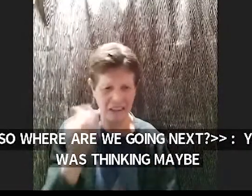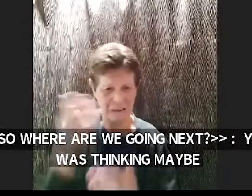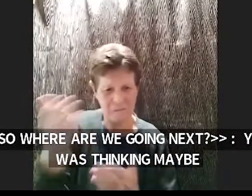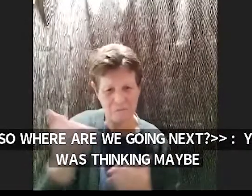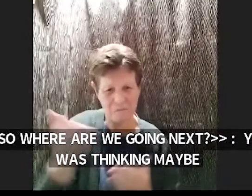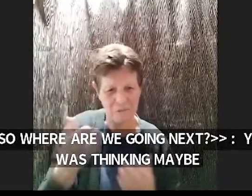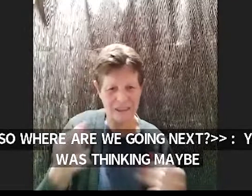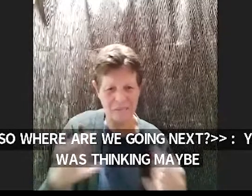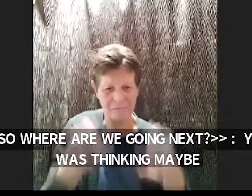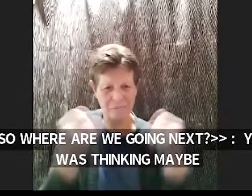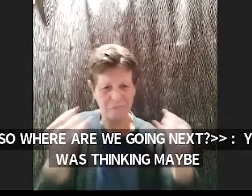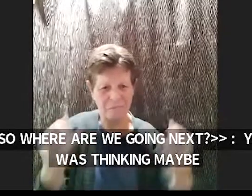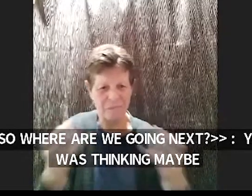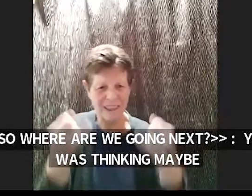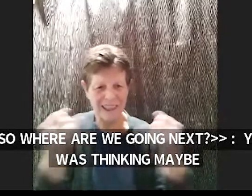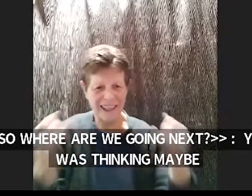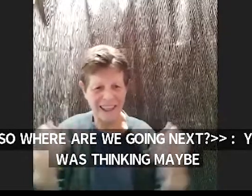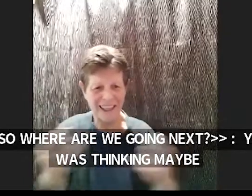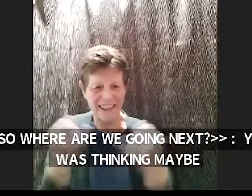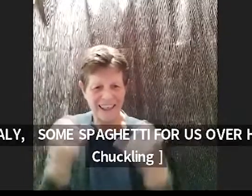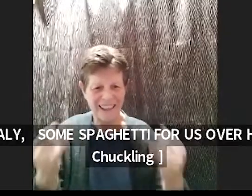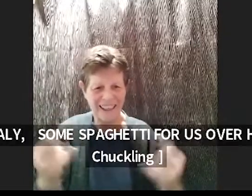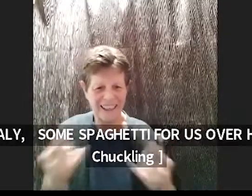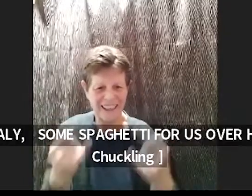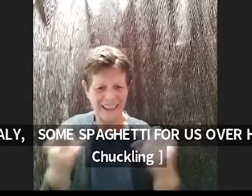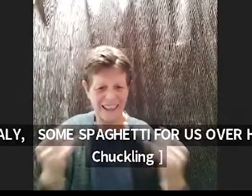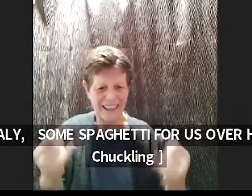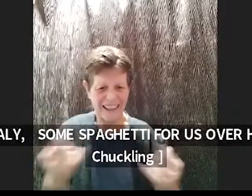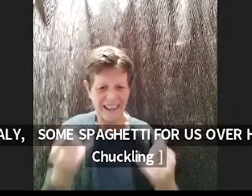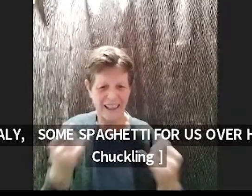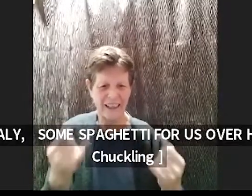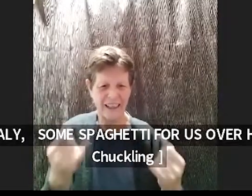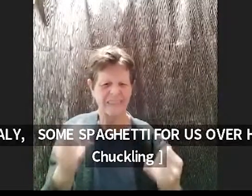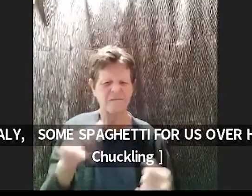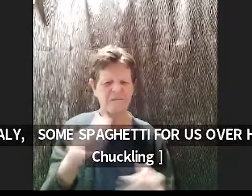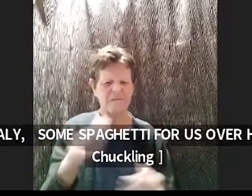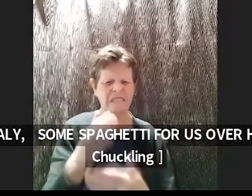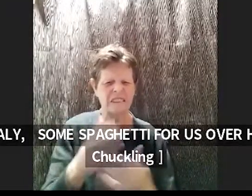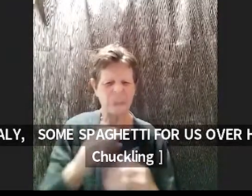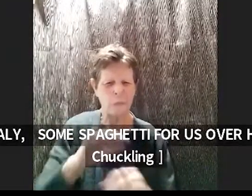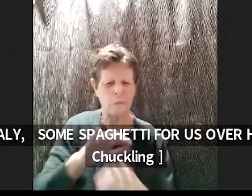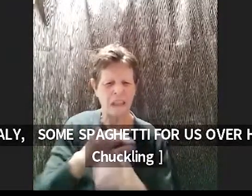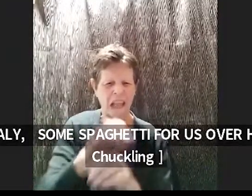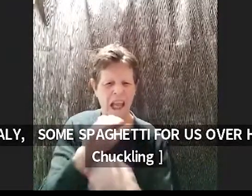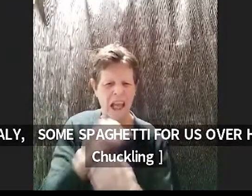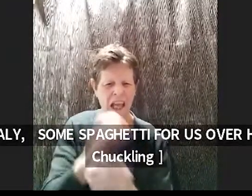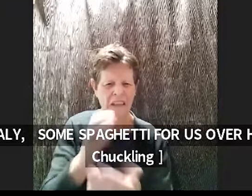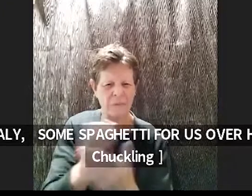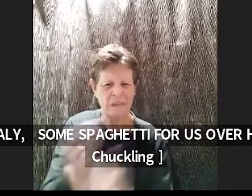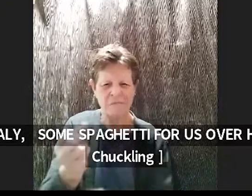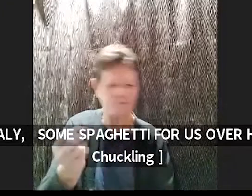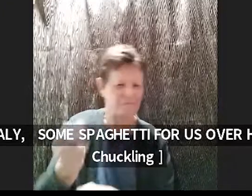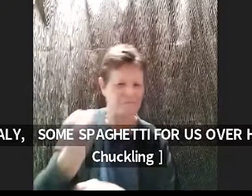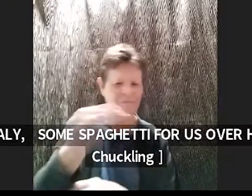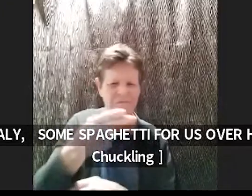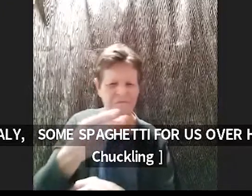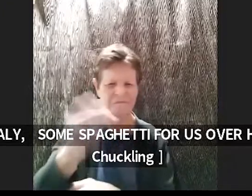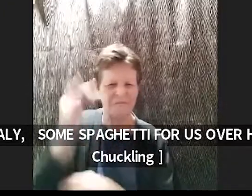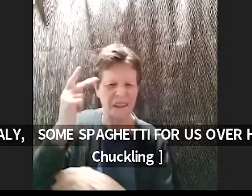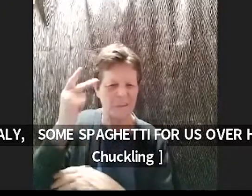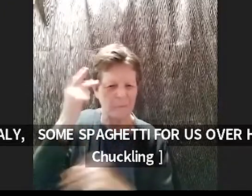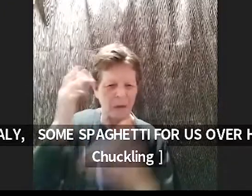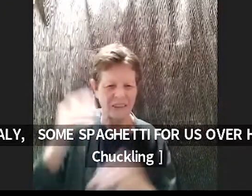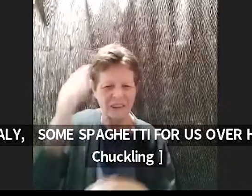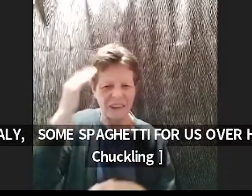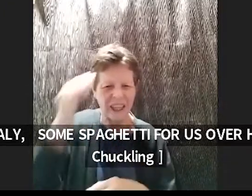you can throw some cans at some politicians heads um just really chill um yeah i have nothing